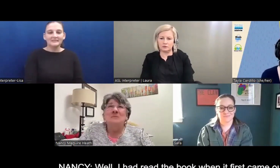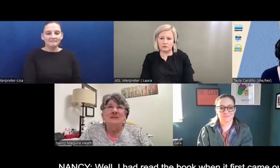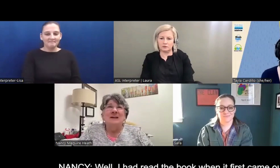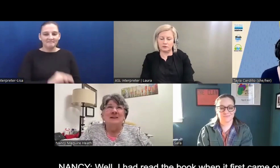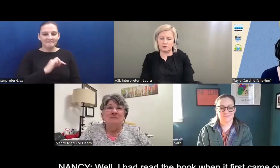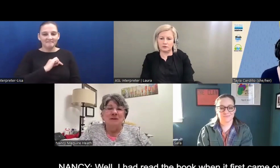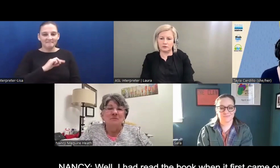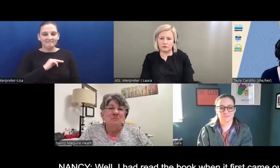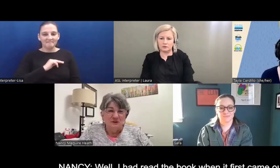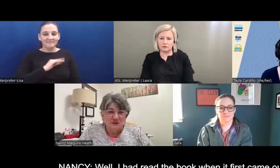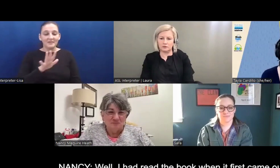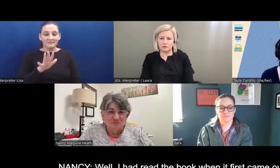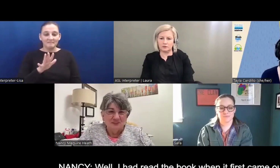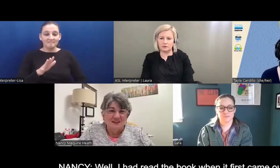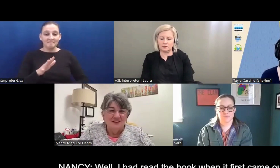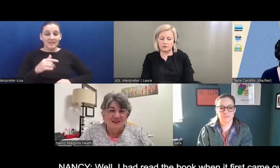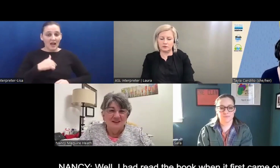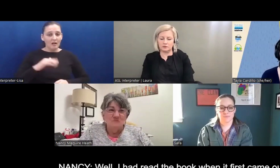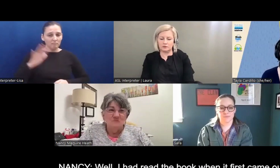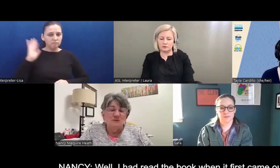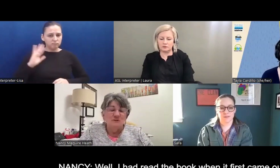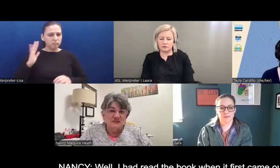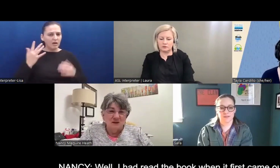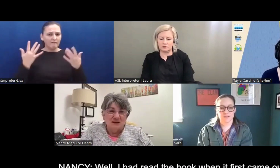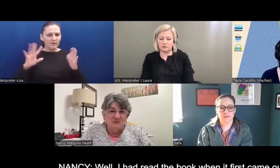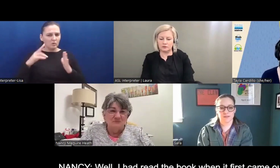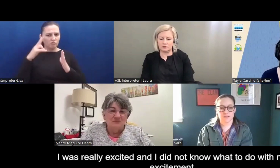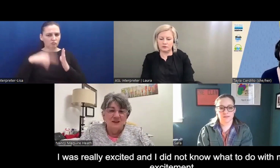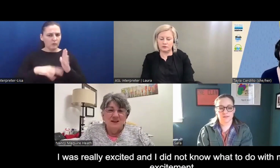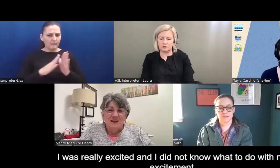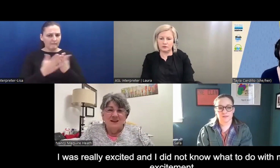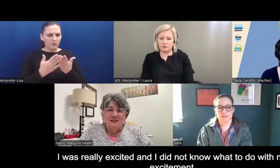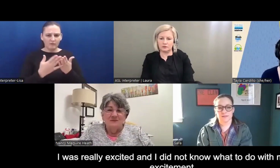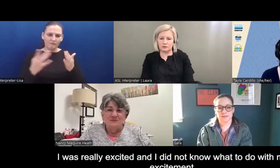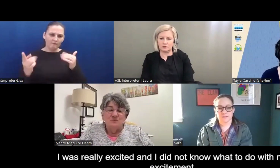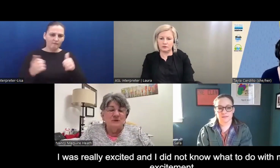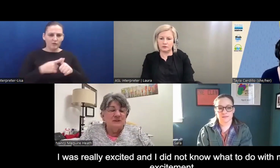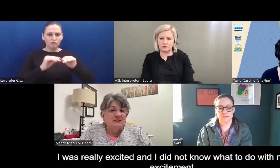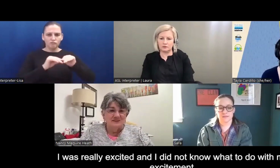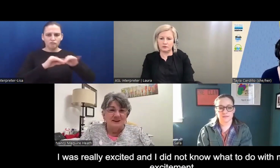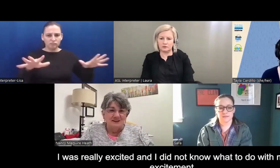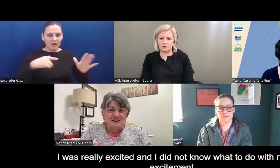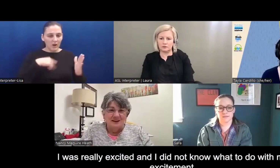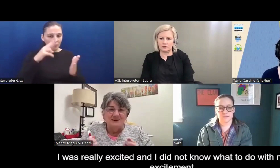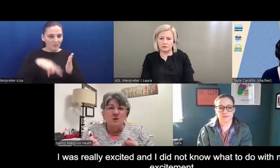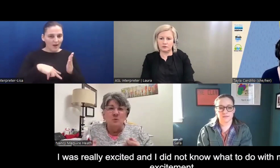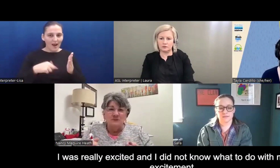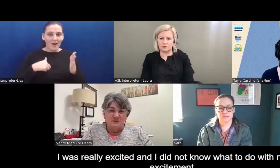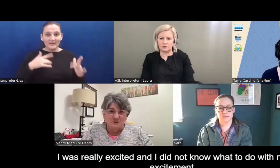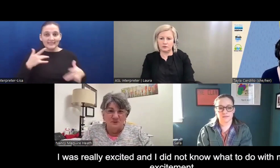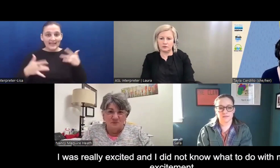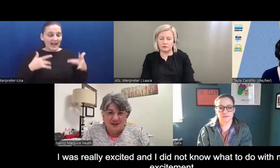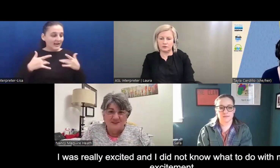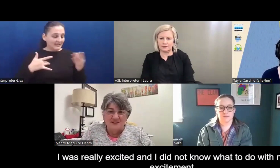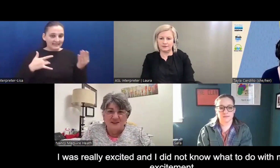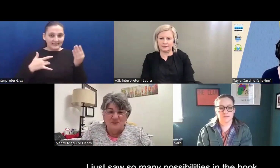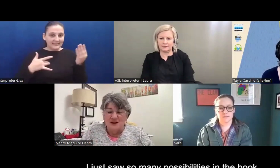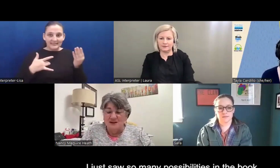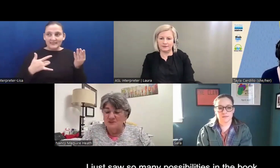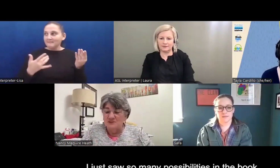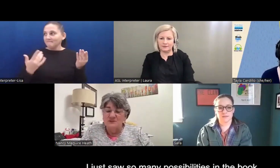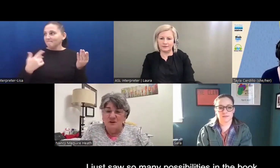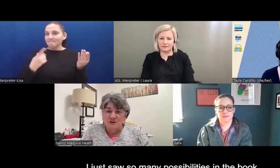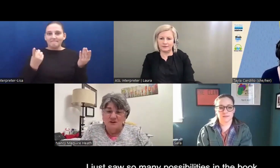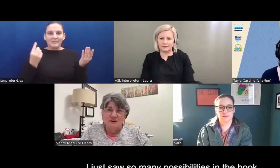Well, I had read the book, um, when it first came out and I was really excited and I didn't know what to do with my excitement.